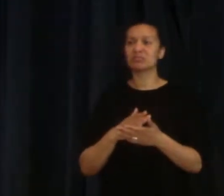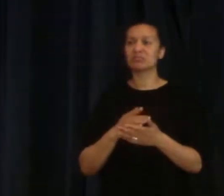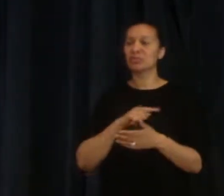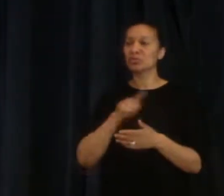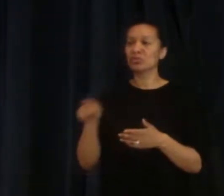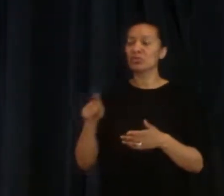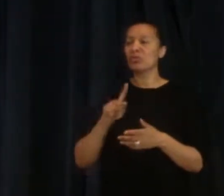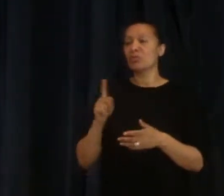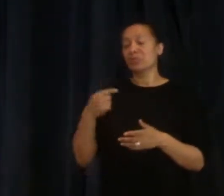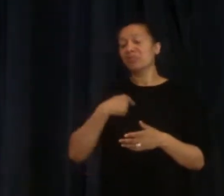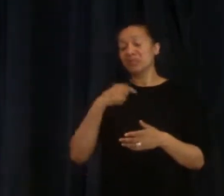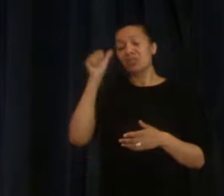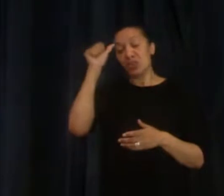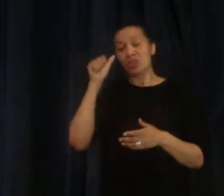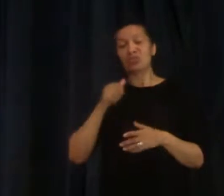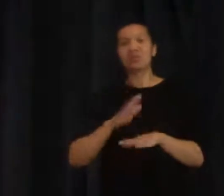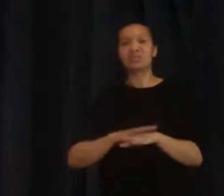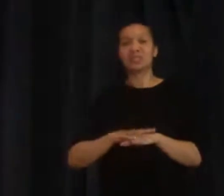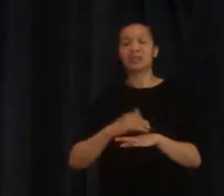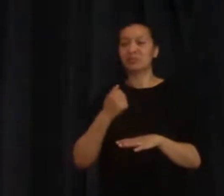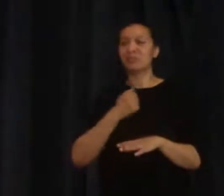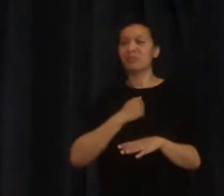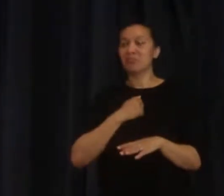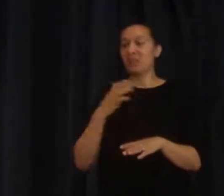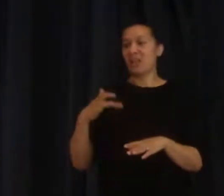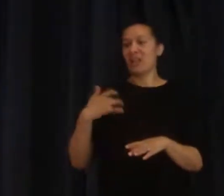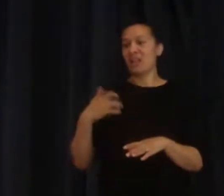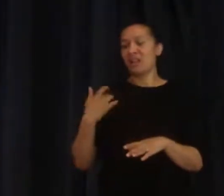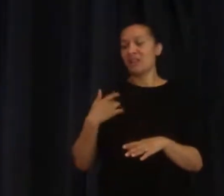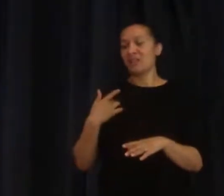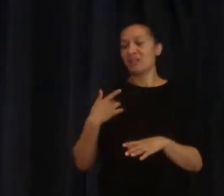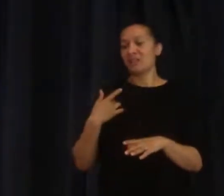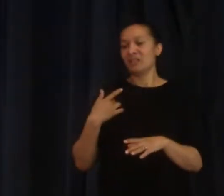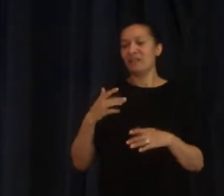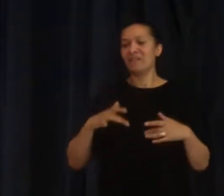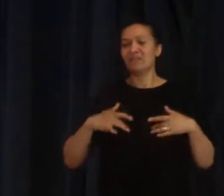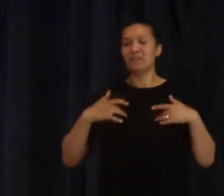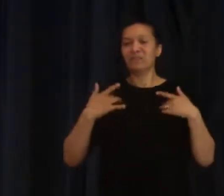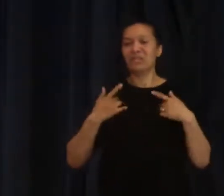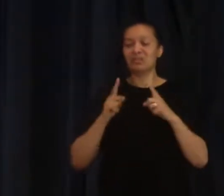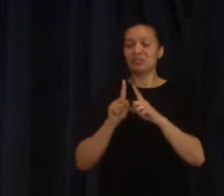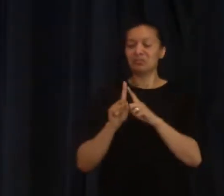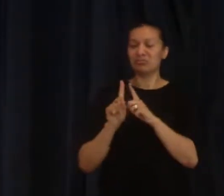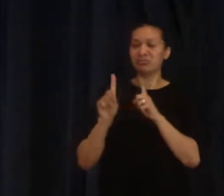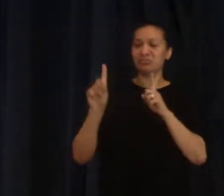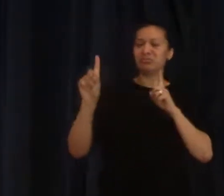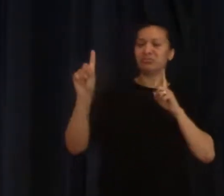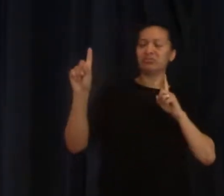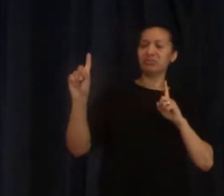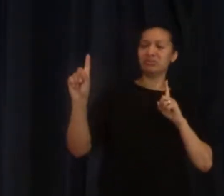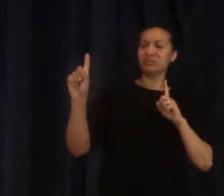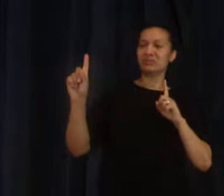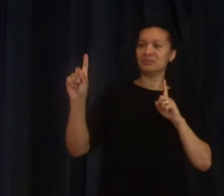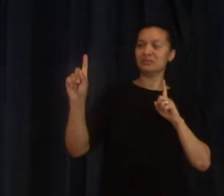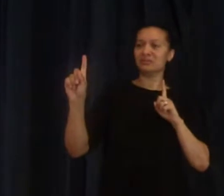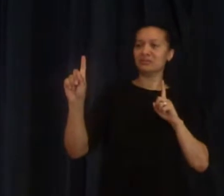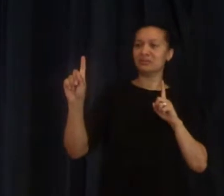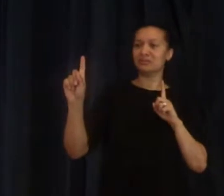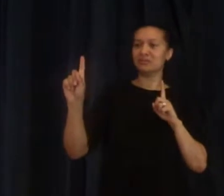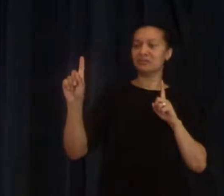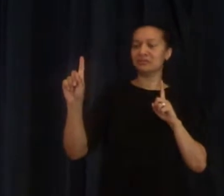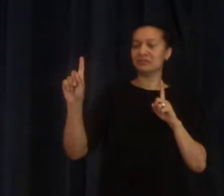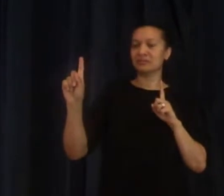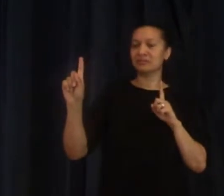journey where I feel further away from God where I feel distant